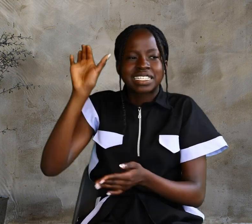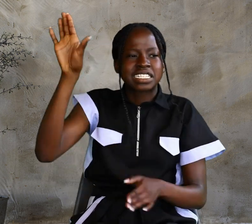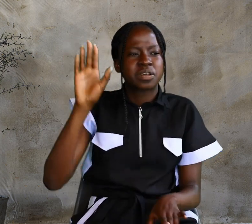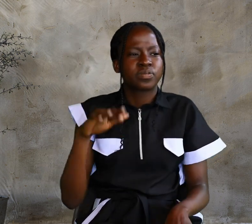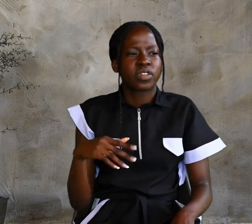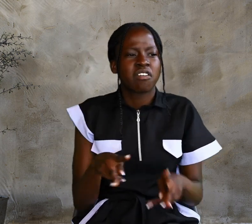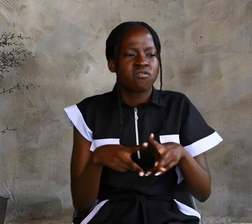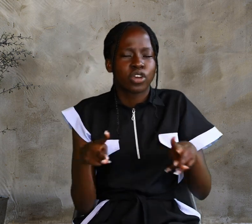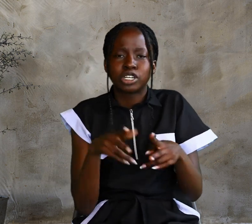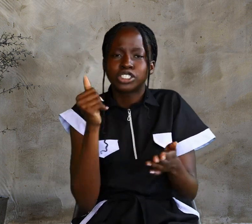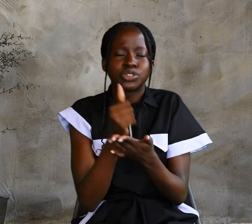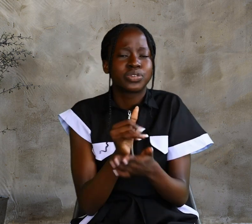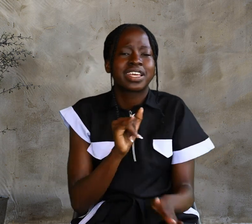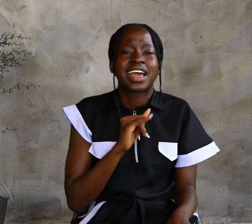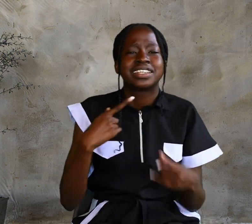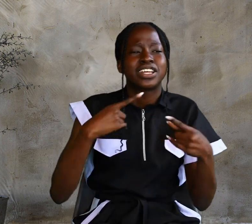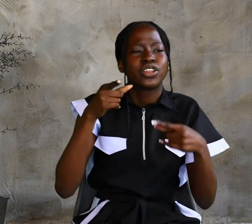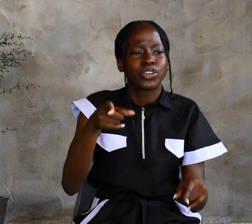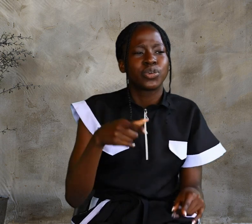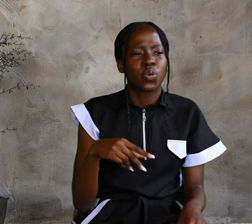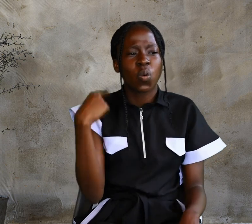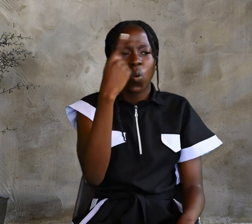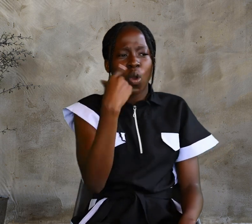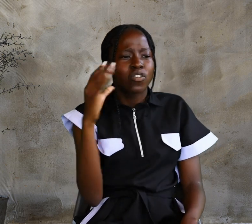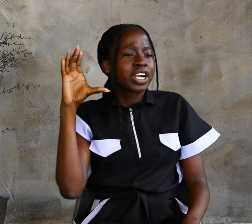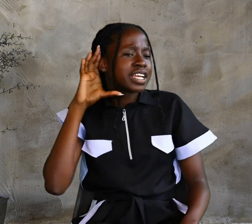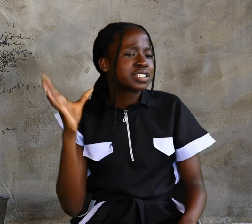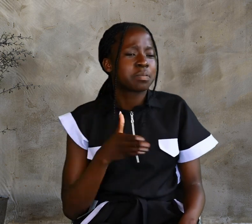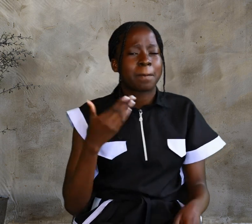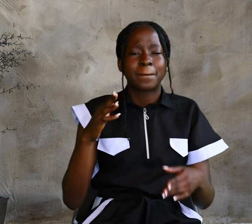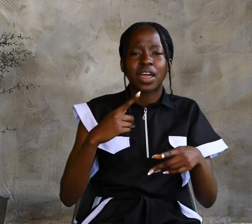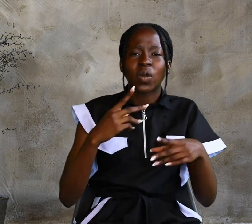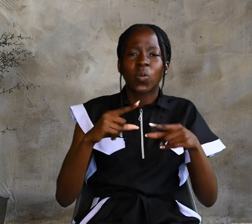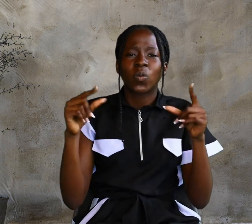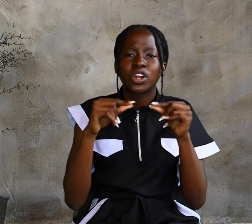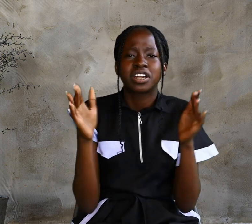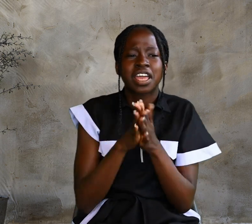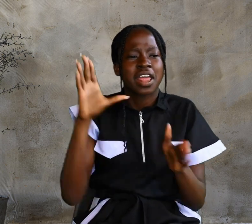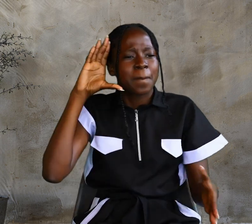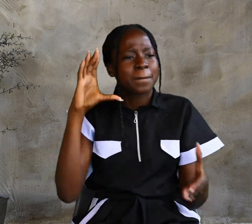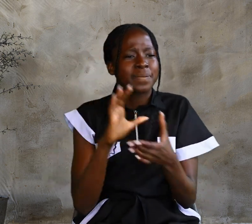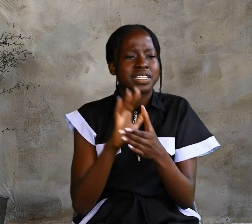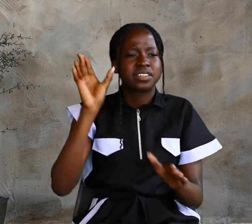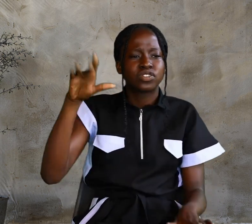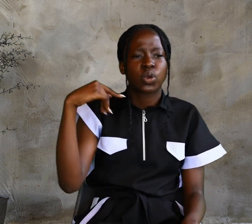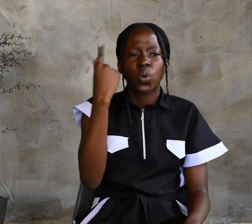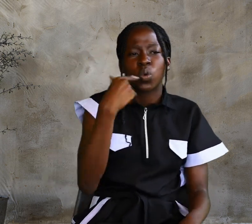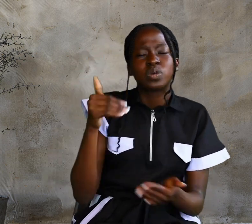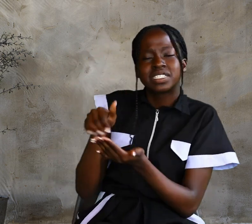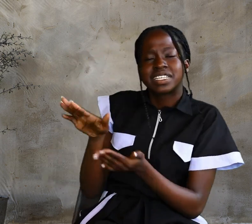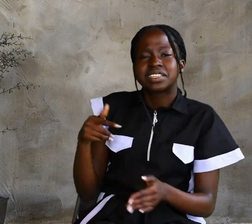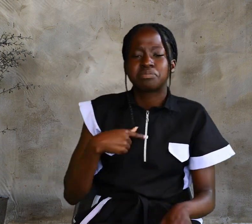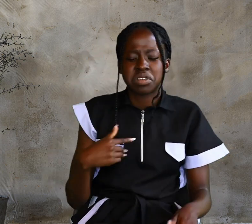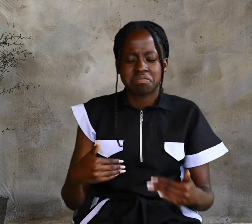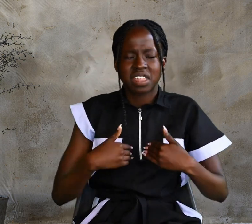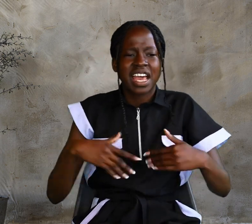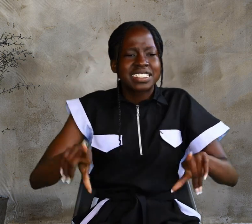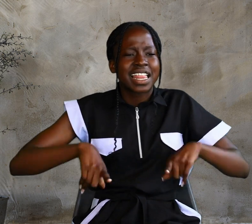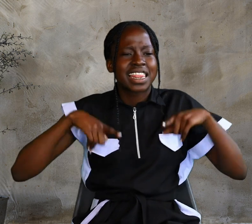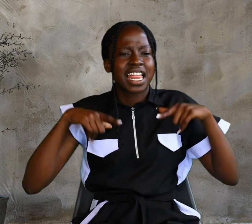truly I tell you, whoever hears my word and believes him, who sent me, has eternal life, and